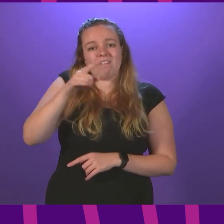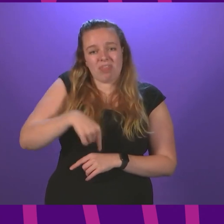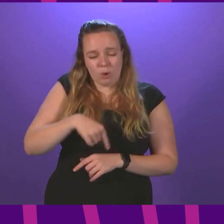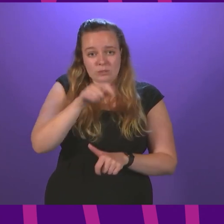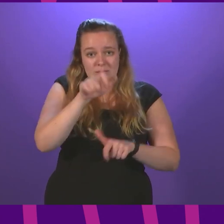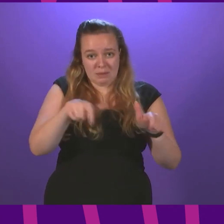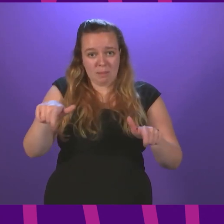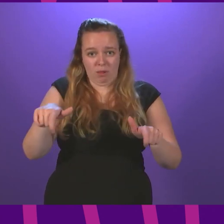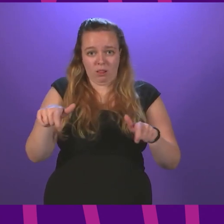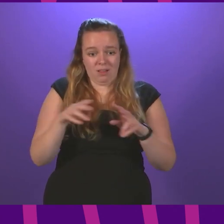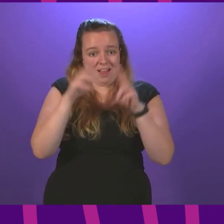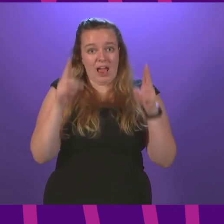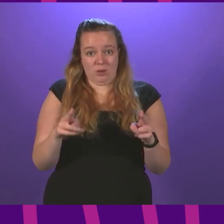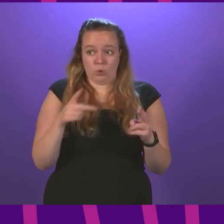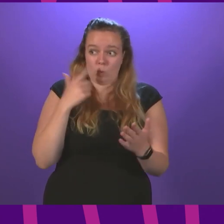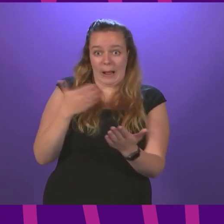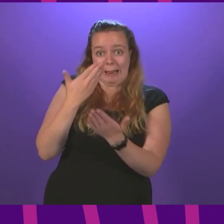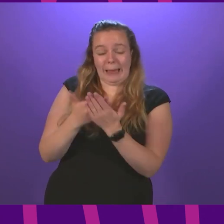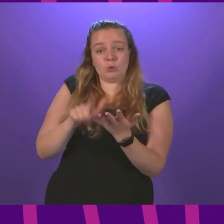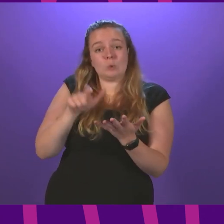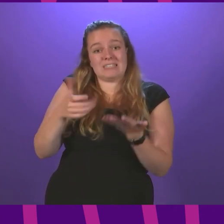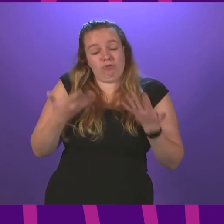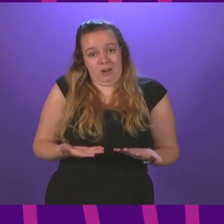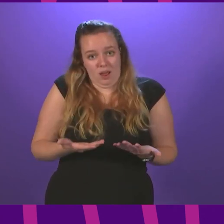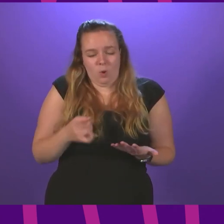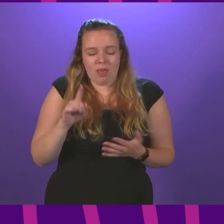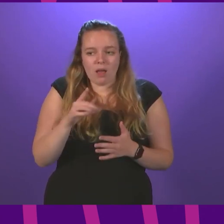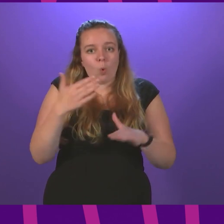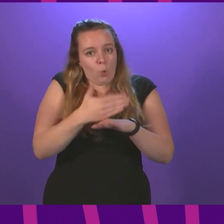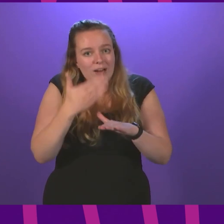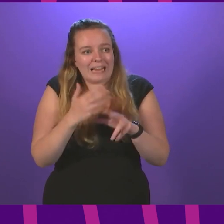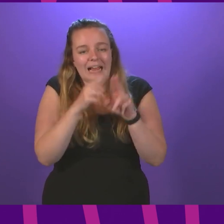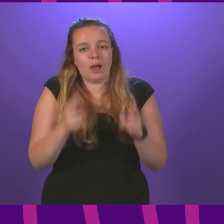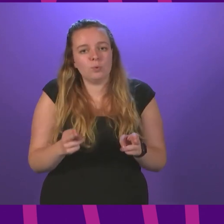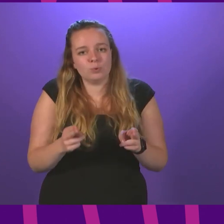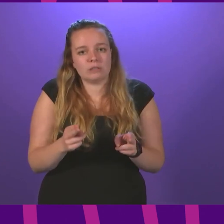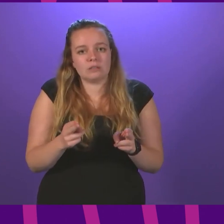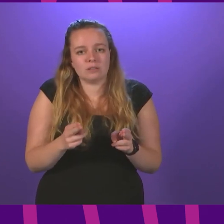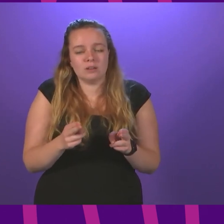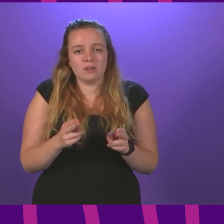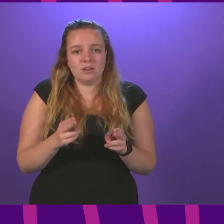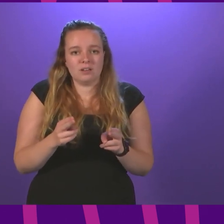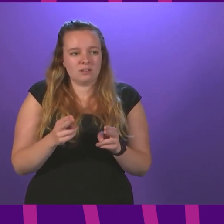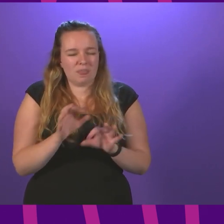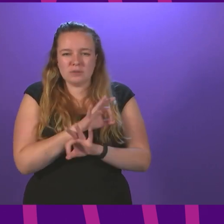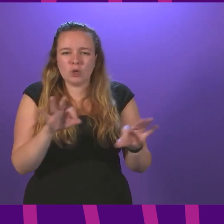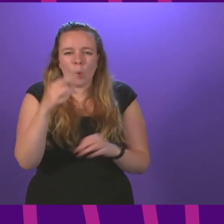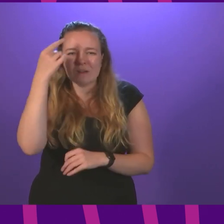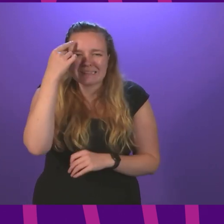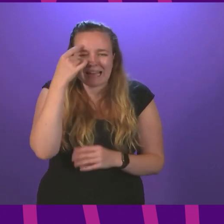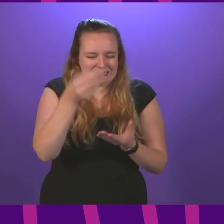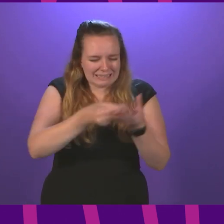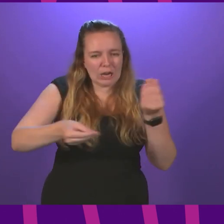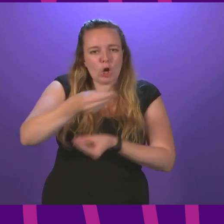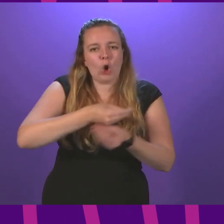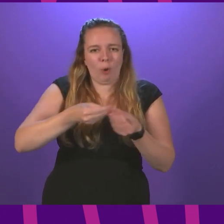households who are claiming universal credit are, of course, working households. And it is nonsensical, economically,